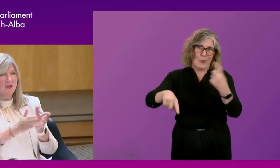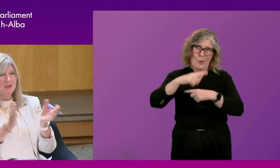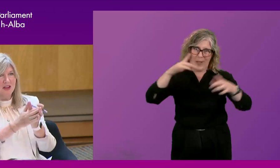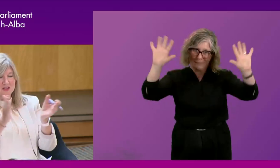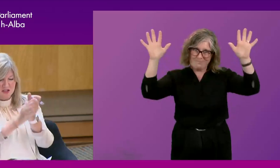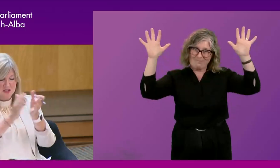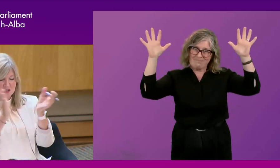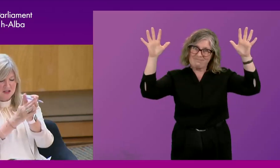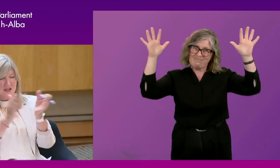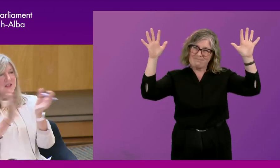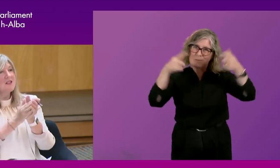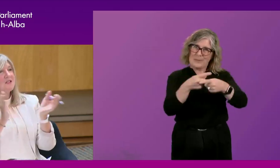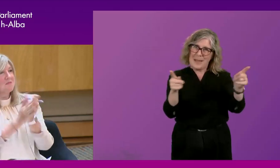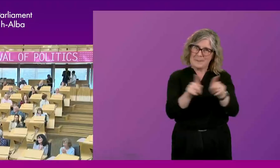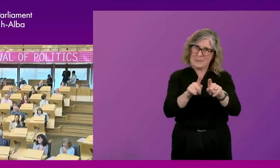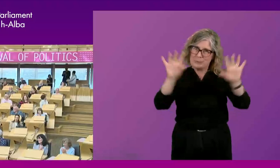give our heartfelt thanks.